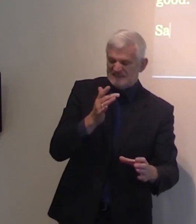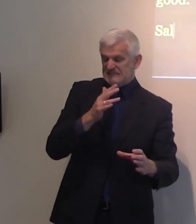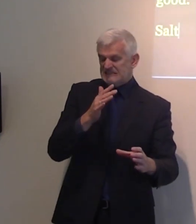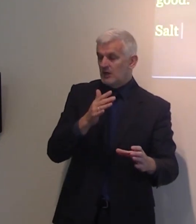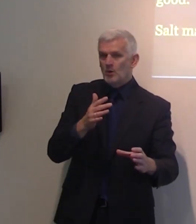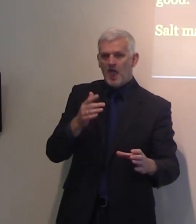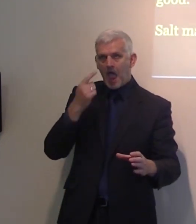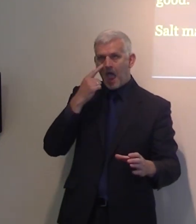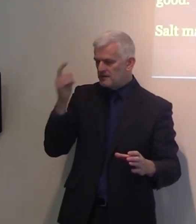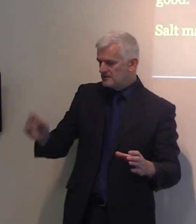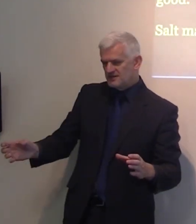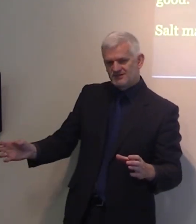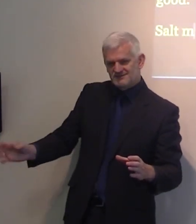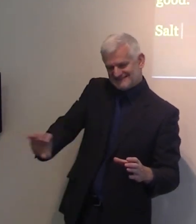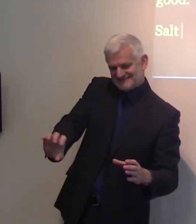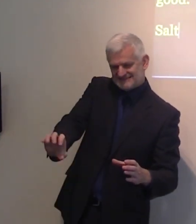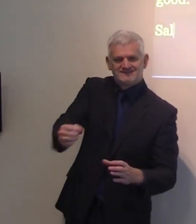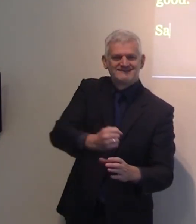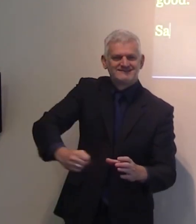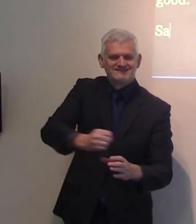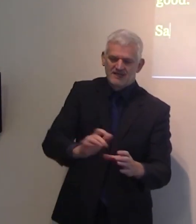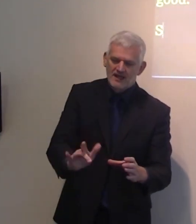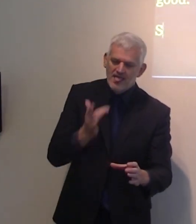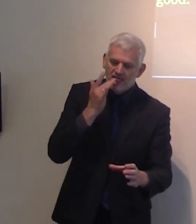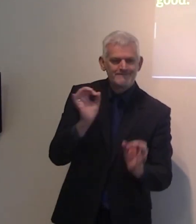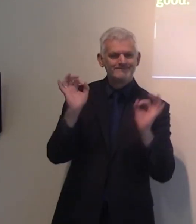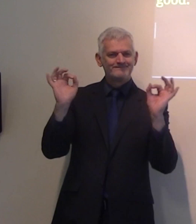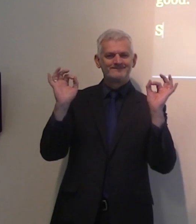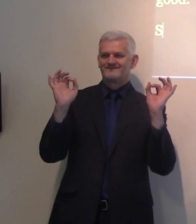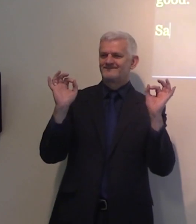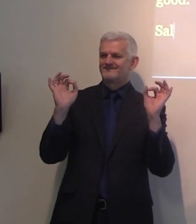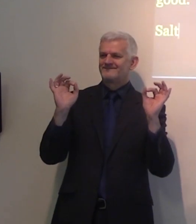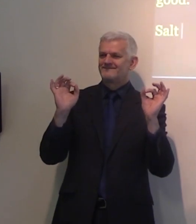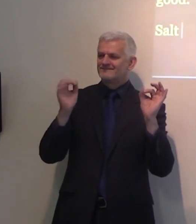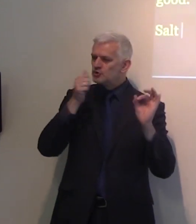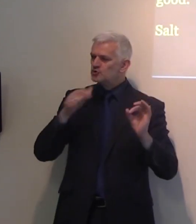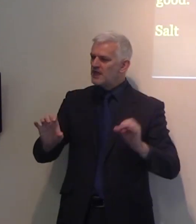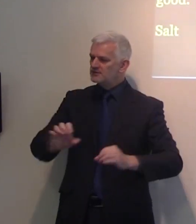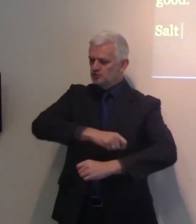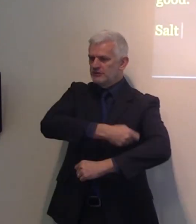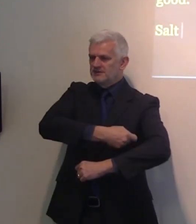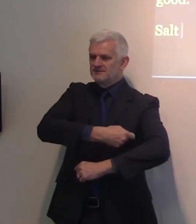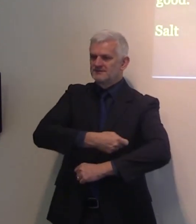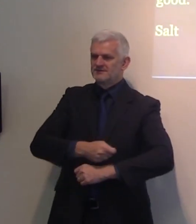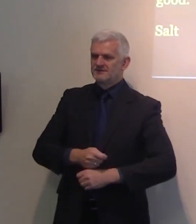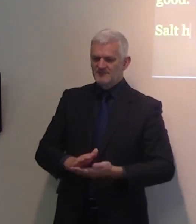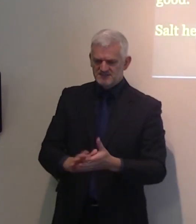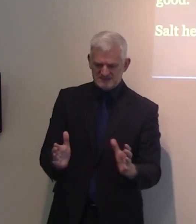And it enhances or changes a taste of something.